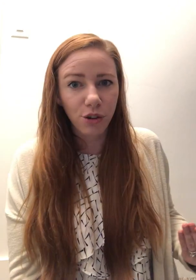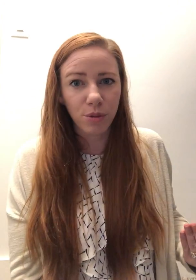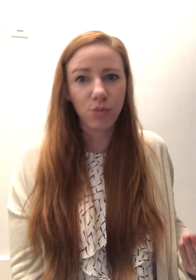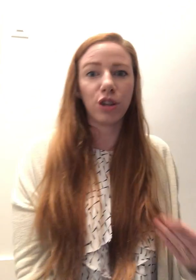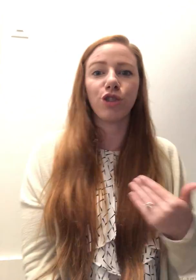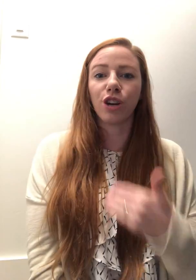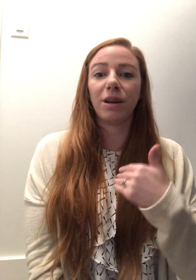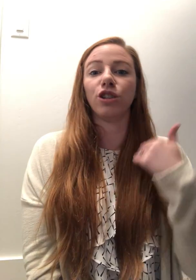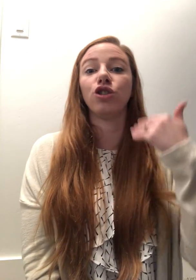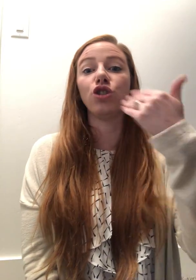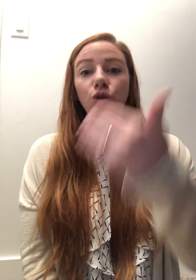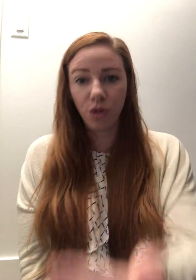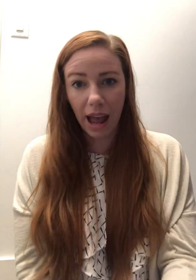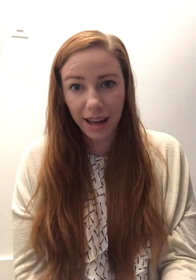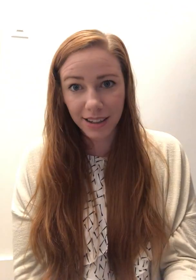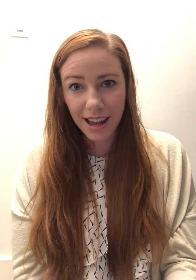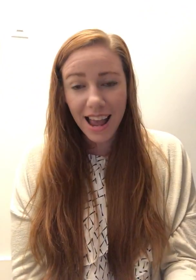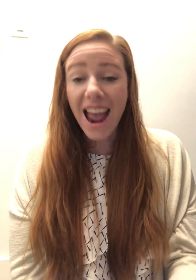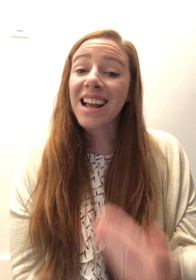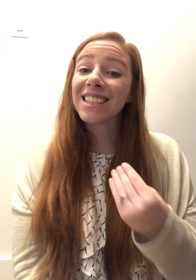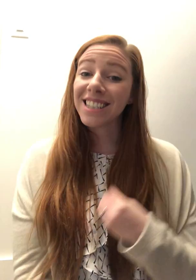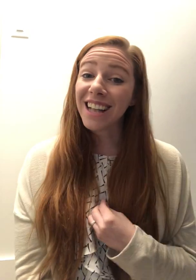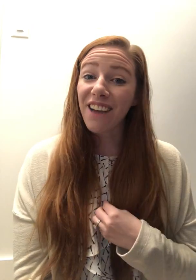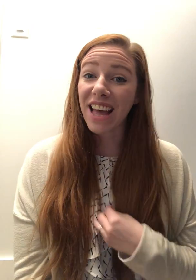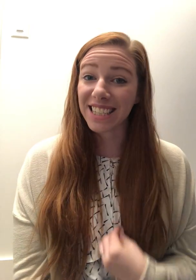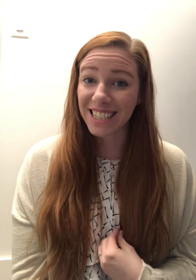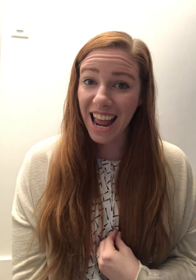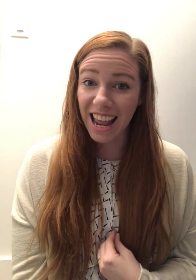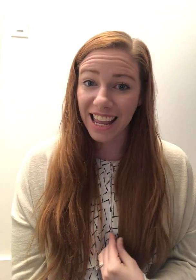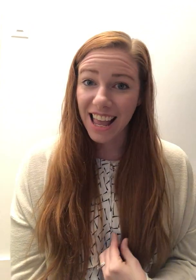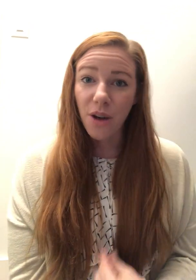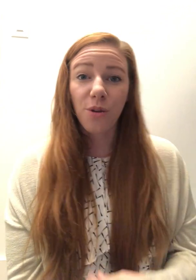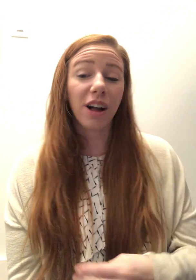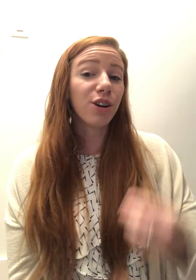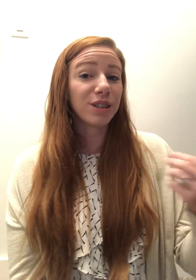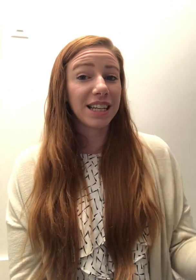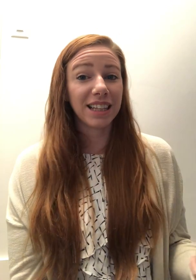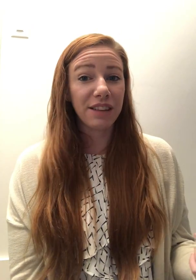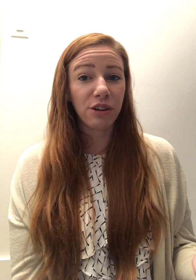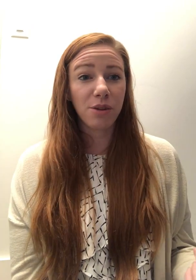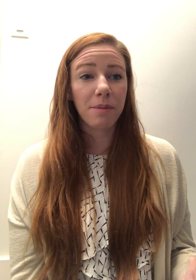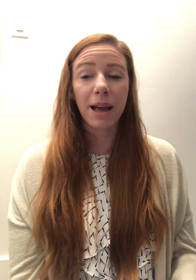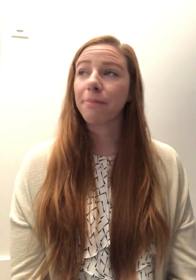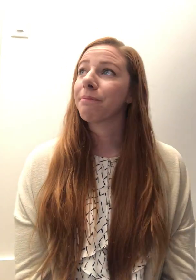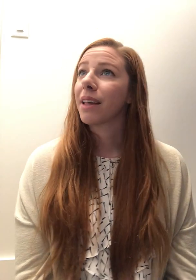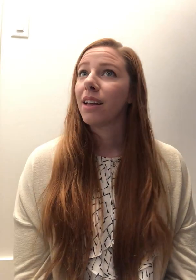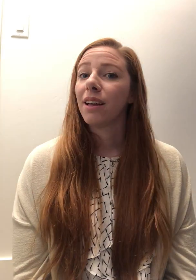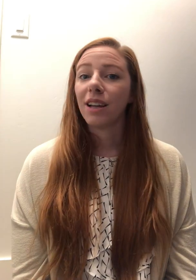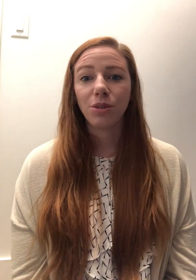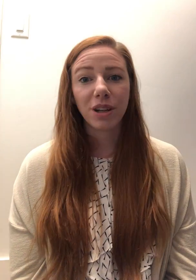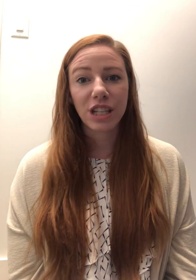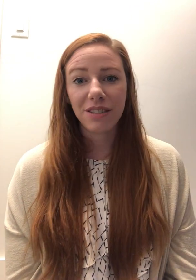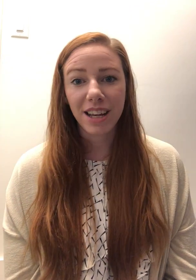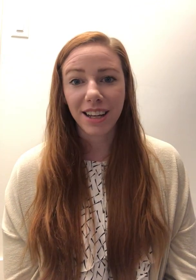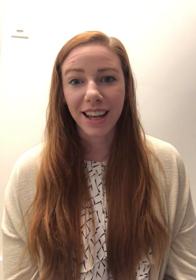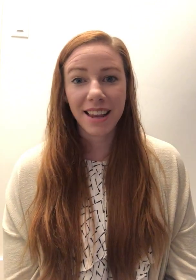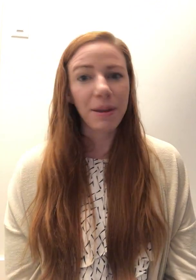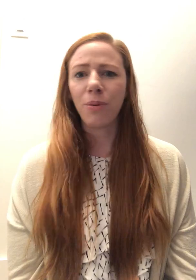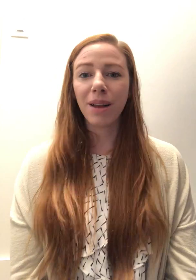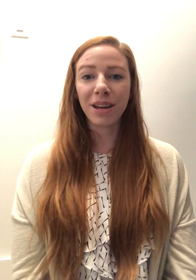room was what triggered me to do that. And I still have that today where I'll go sit in the living room and I'm like, I should watch TV. And then I'm like, what am